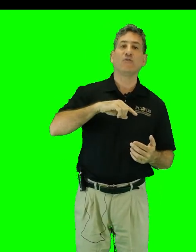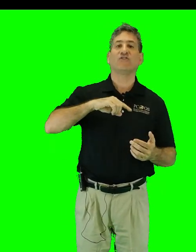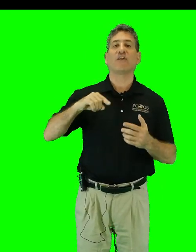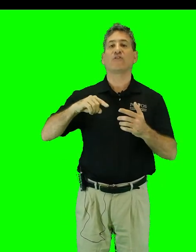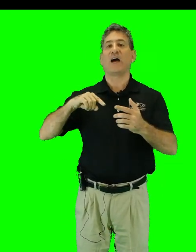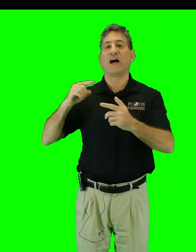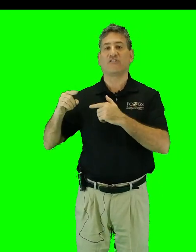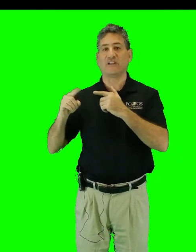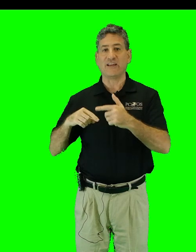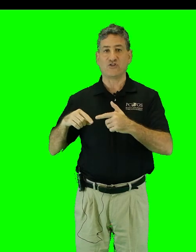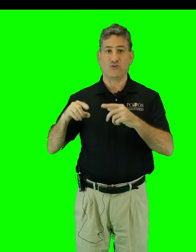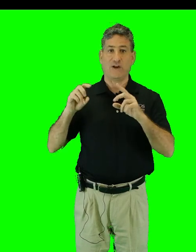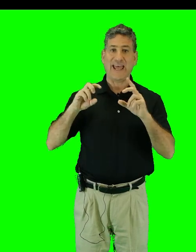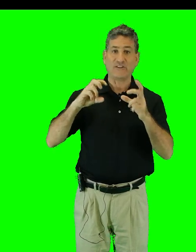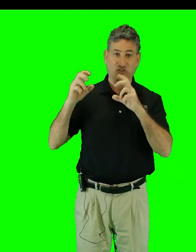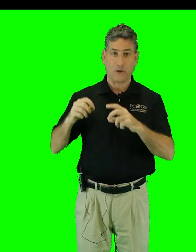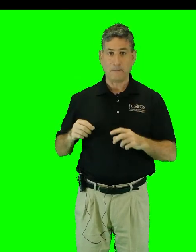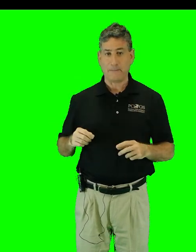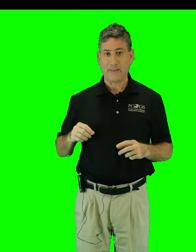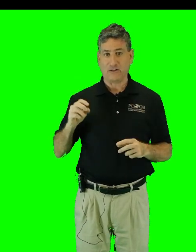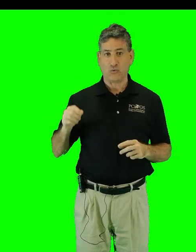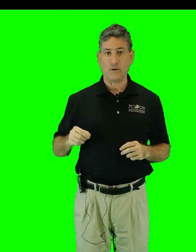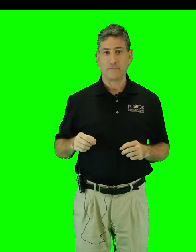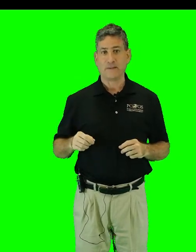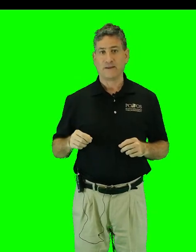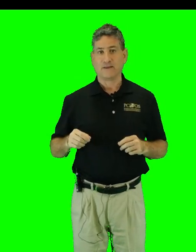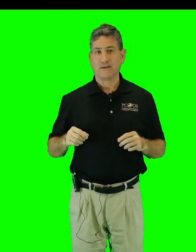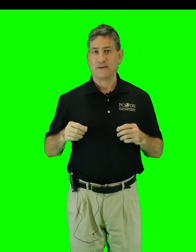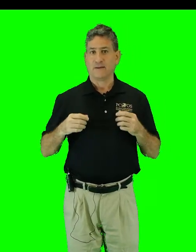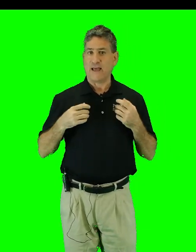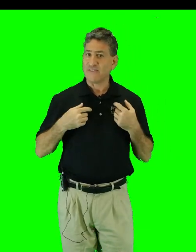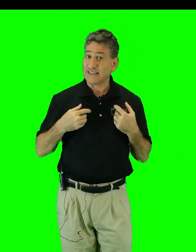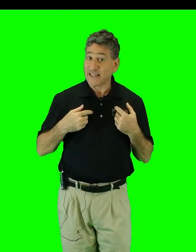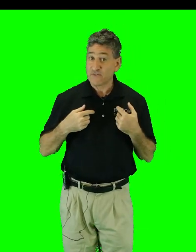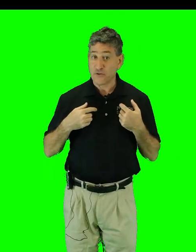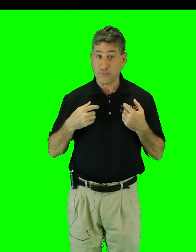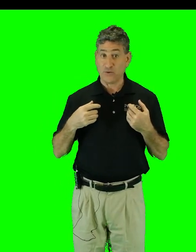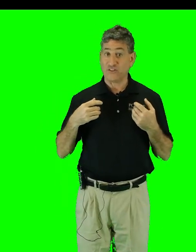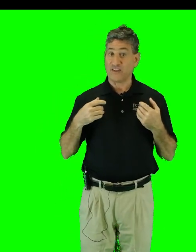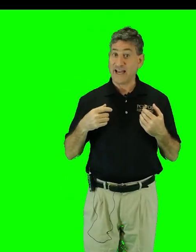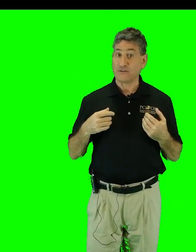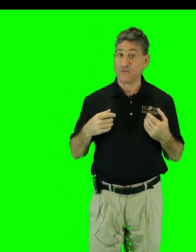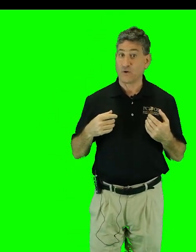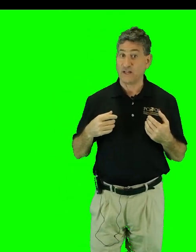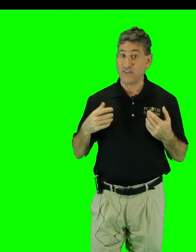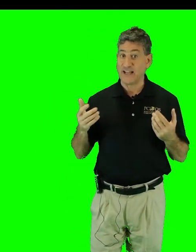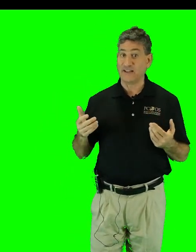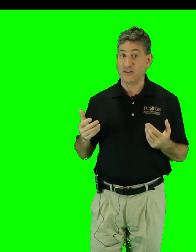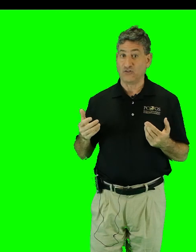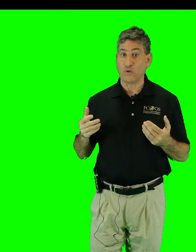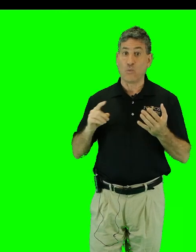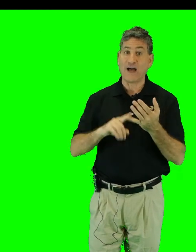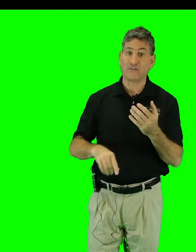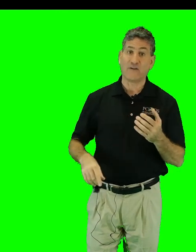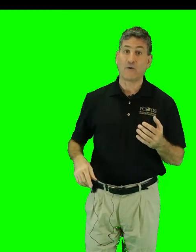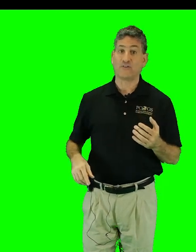Southern Oscillation or ENSO, end quote. Having lived through periods in California in the 90s when wildfires